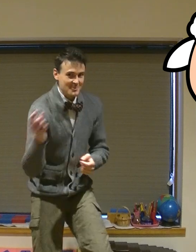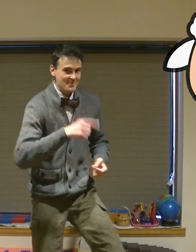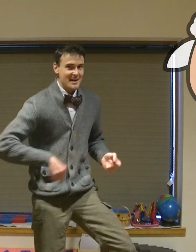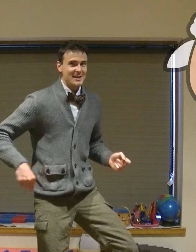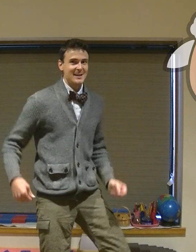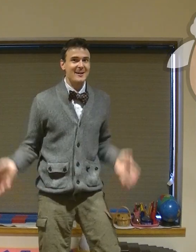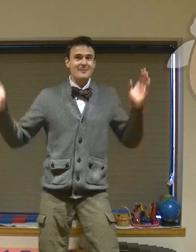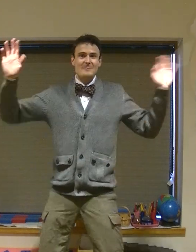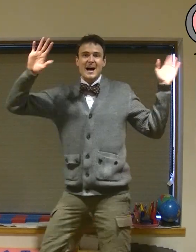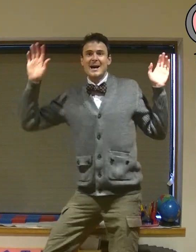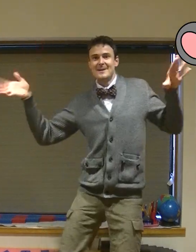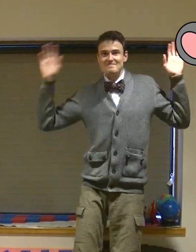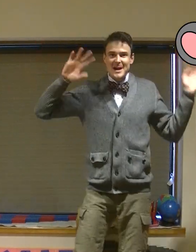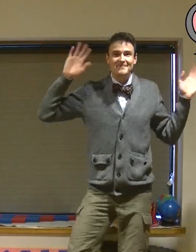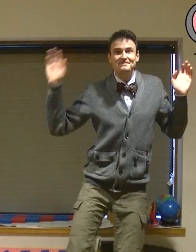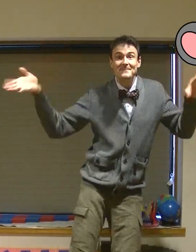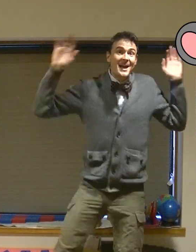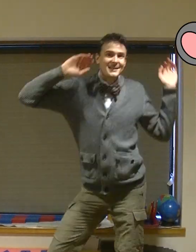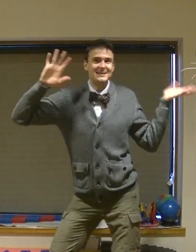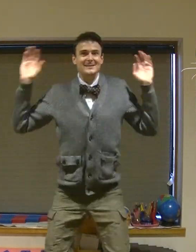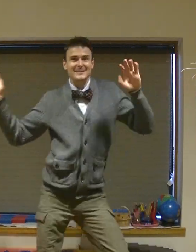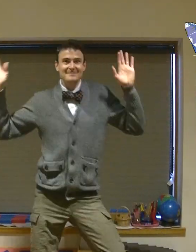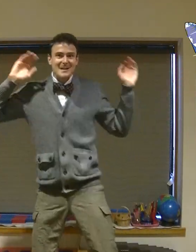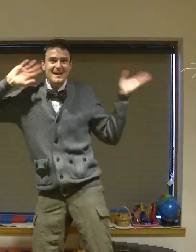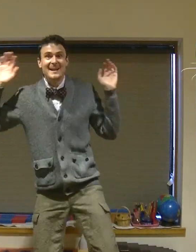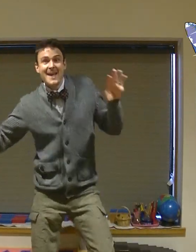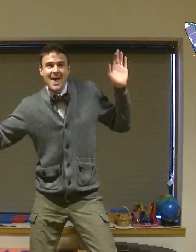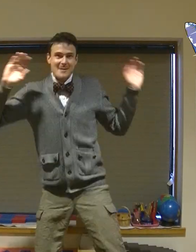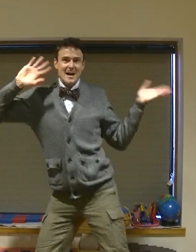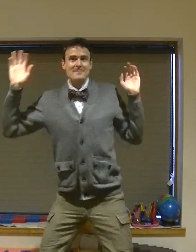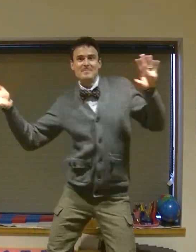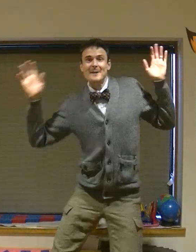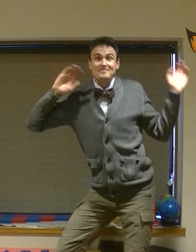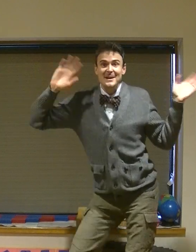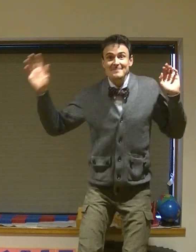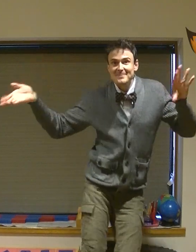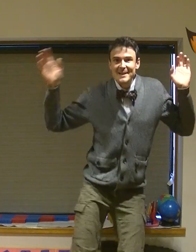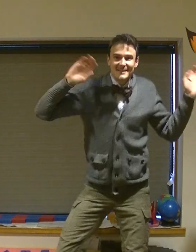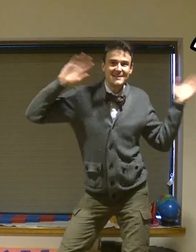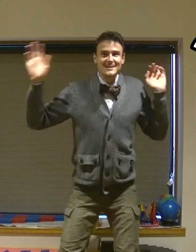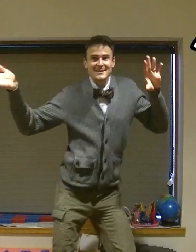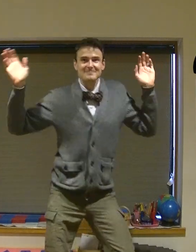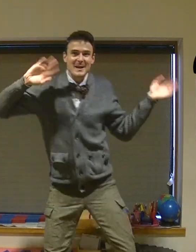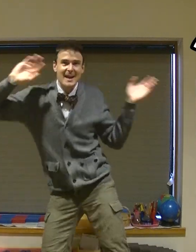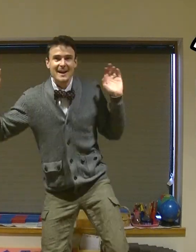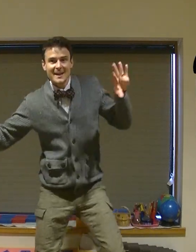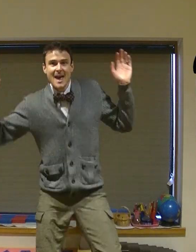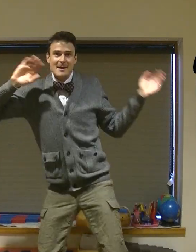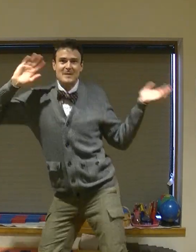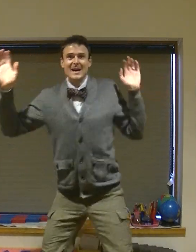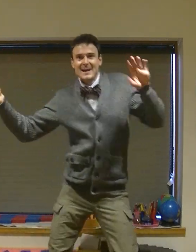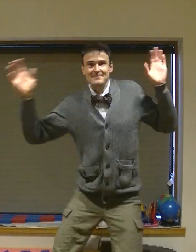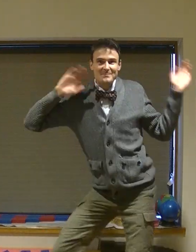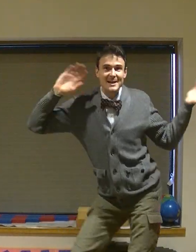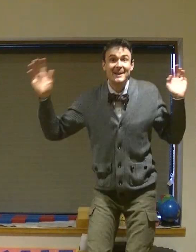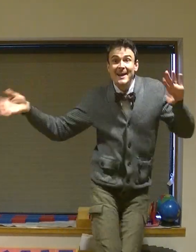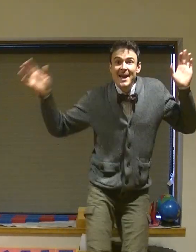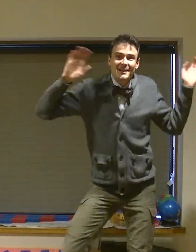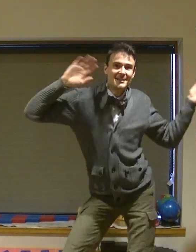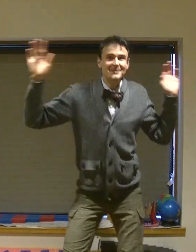Too ready, go! bye! Goodbye! Bye bye bye bye! Goodbye! Bye bye! Goodbye!